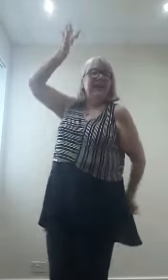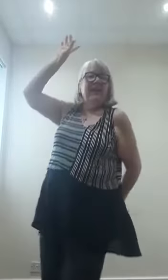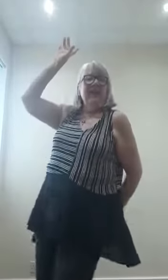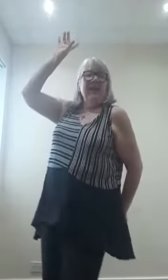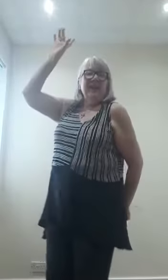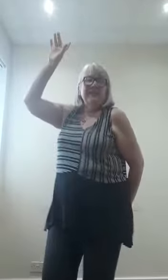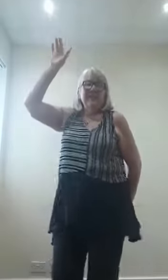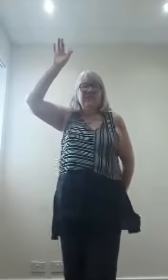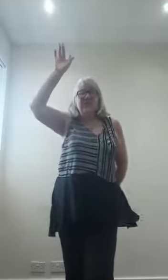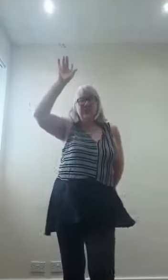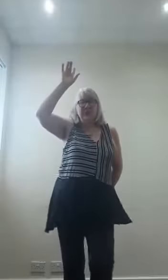De-doo.